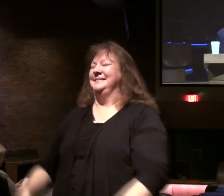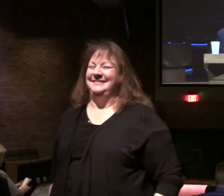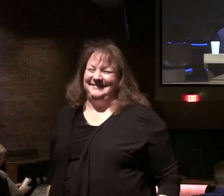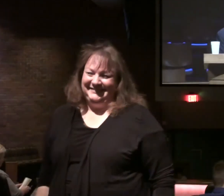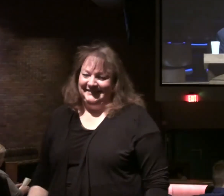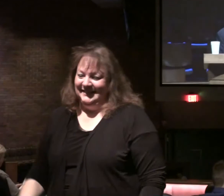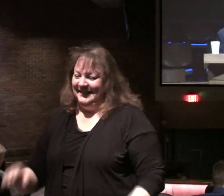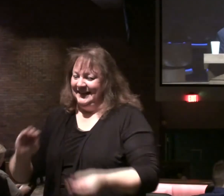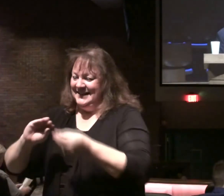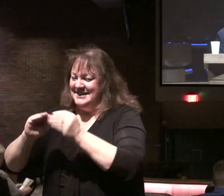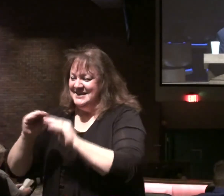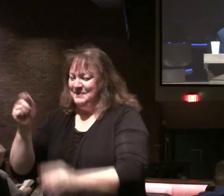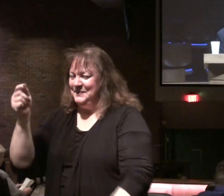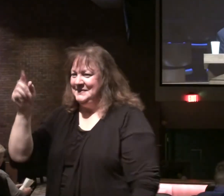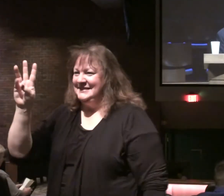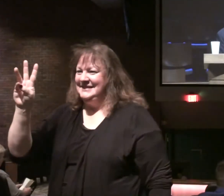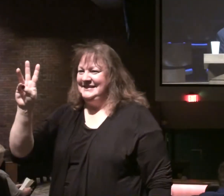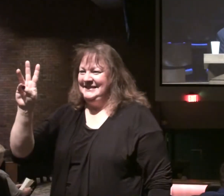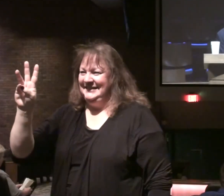Numbers sixteen.